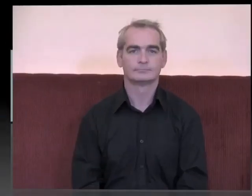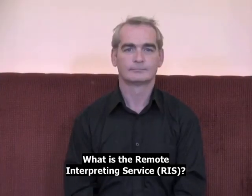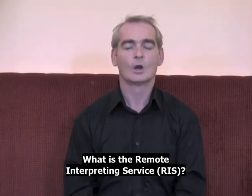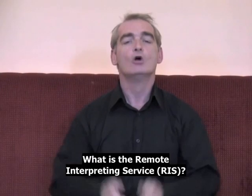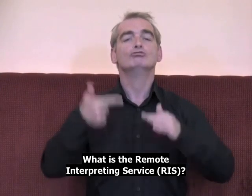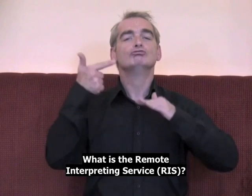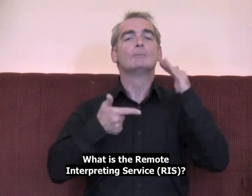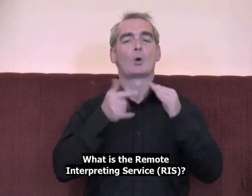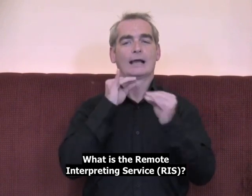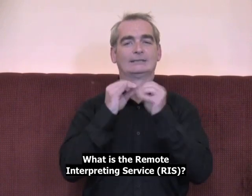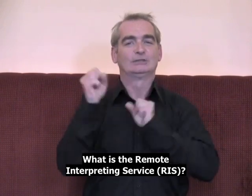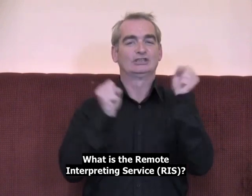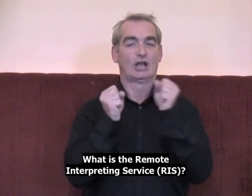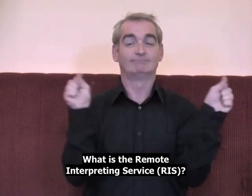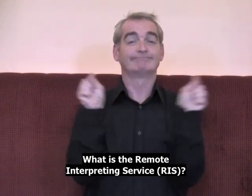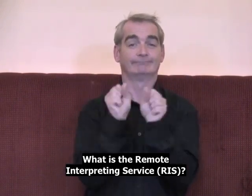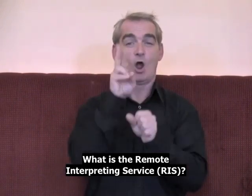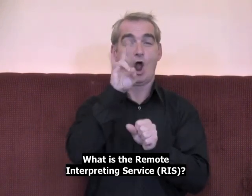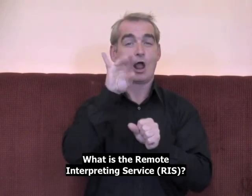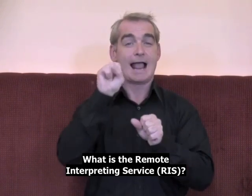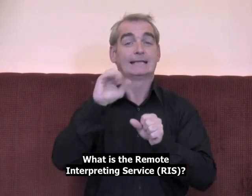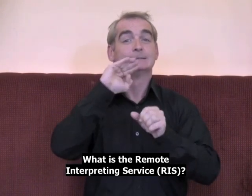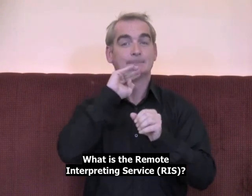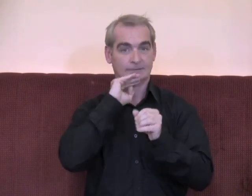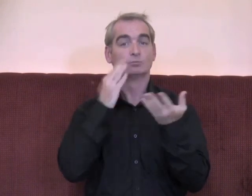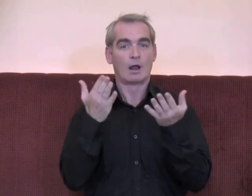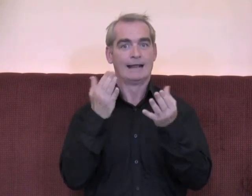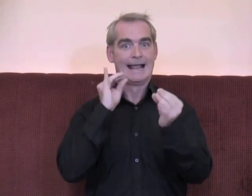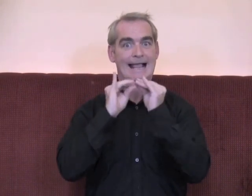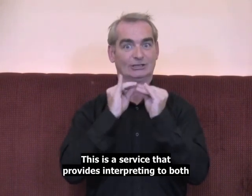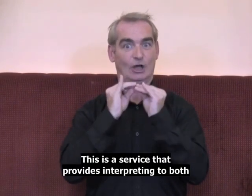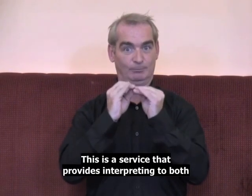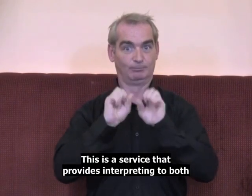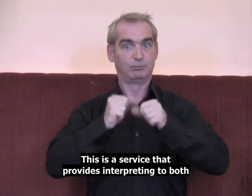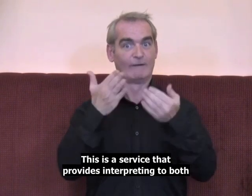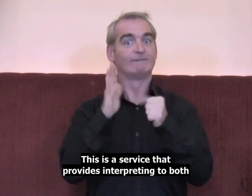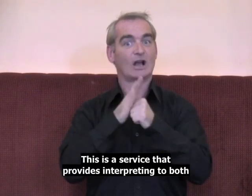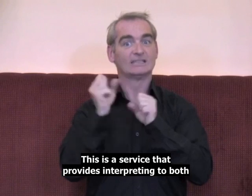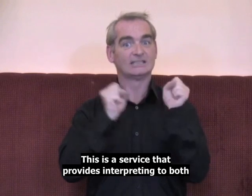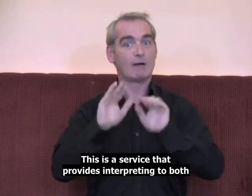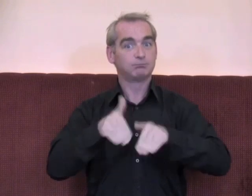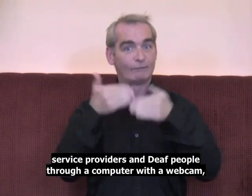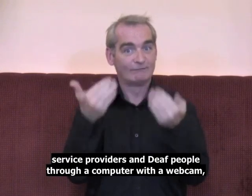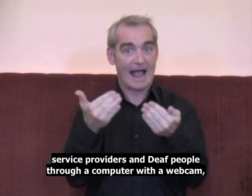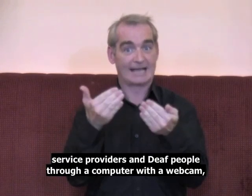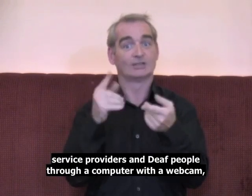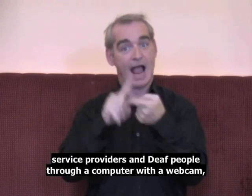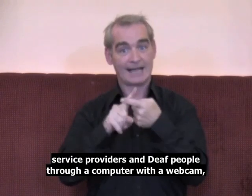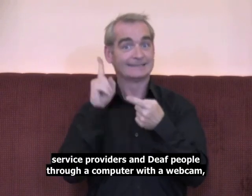What is the Remote Interpreting Service, or RIS for short? This is a service that provides interpreting to both service providers and deaf